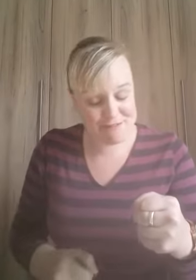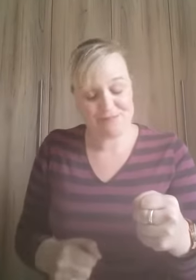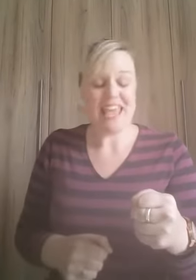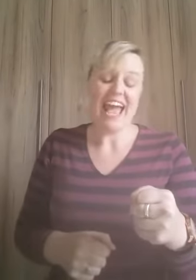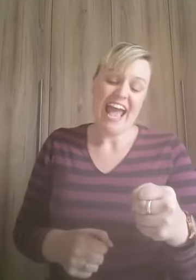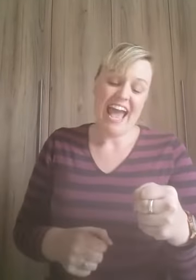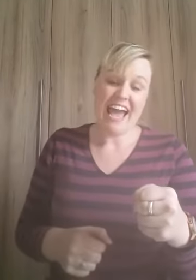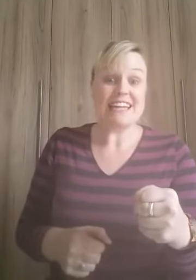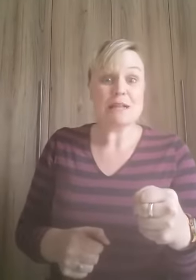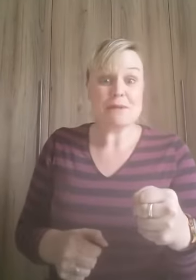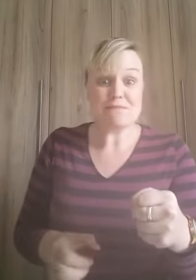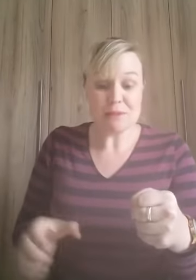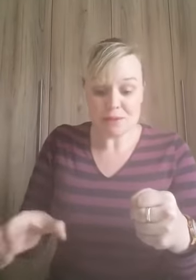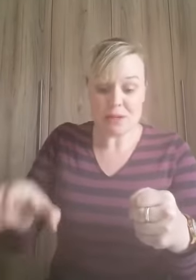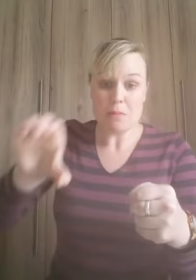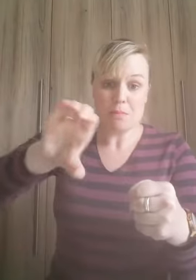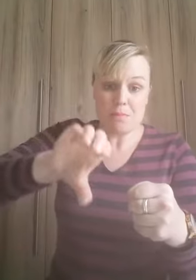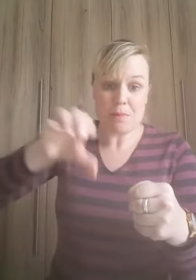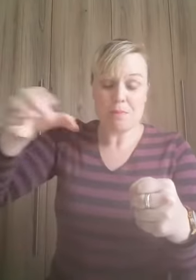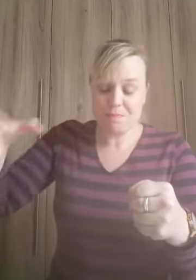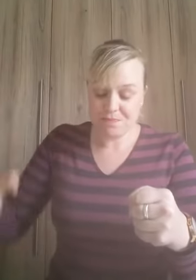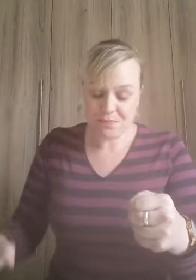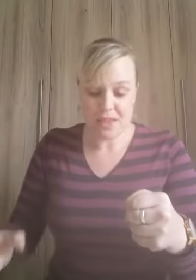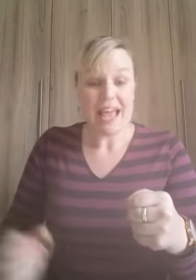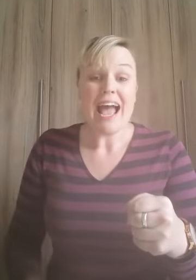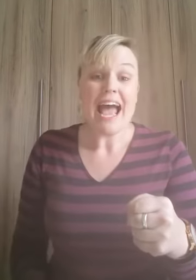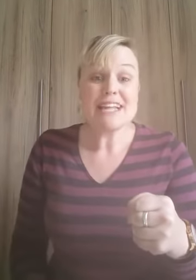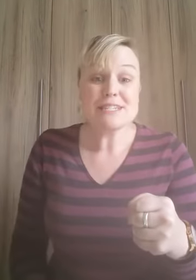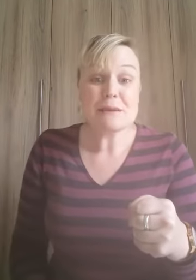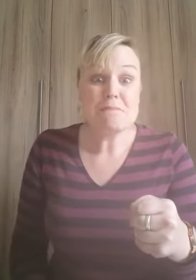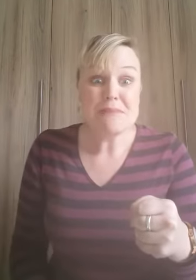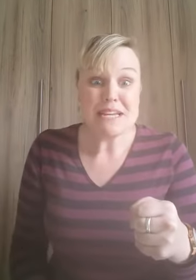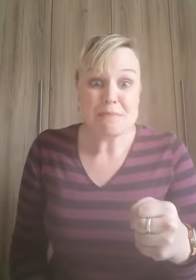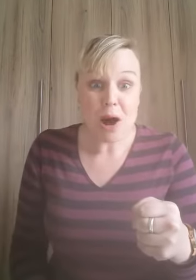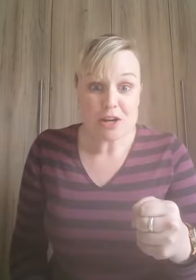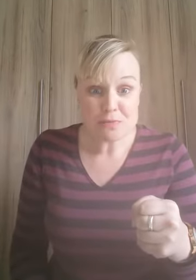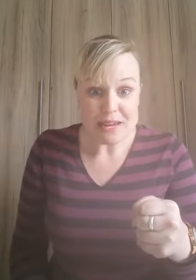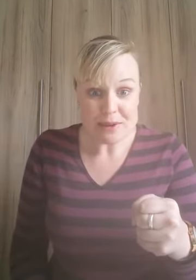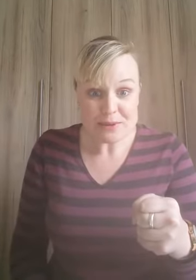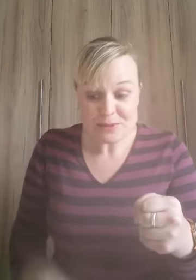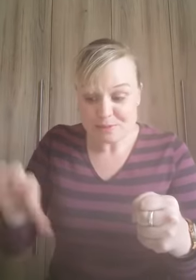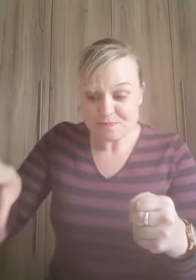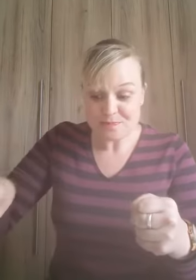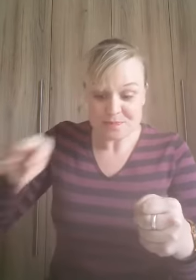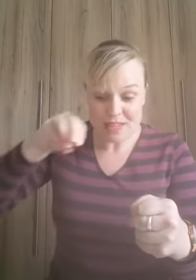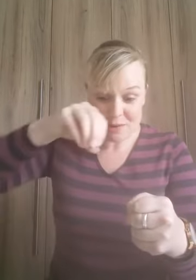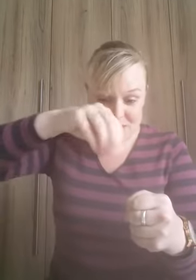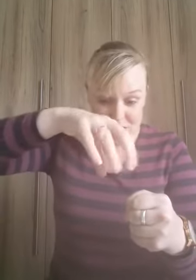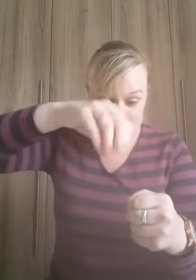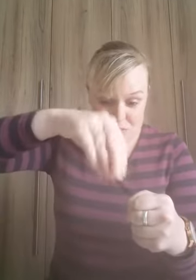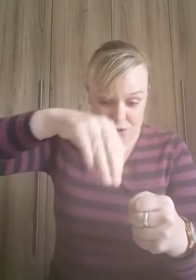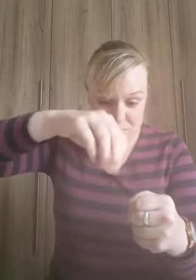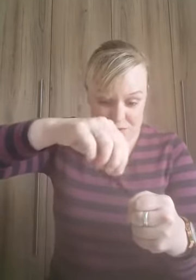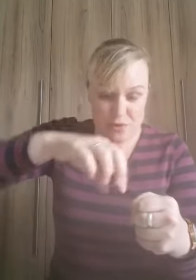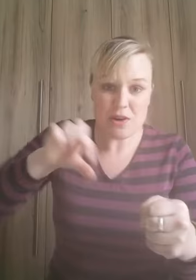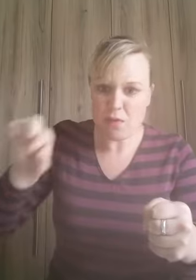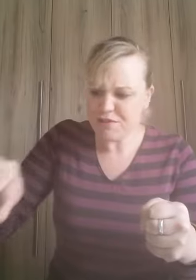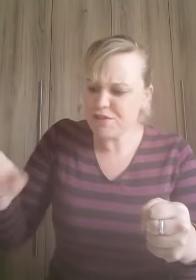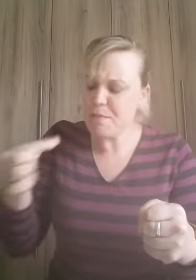and a little bit of milk and some mini marshmallows there we go throw a few in one for the